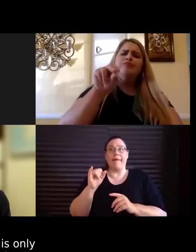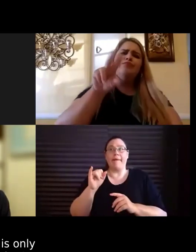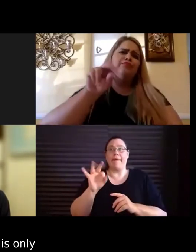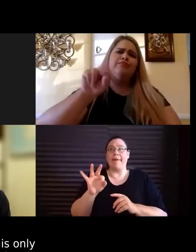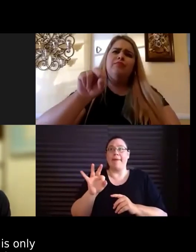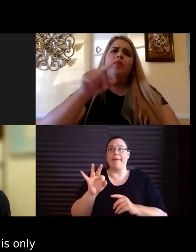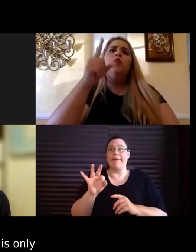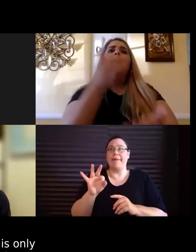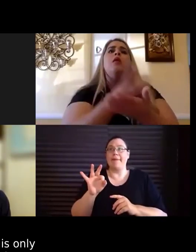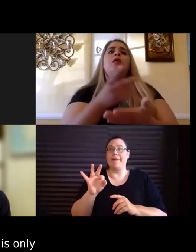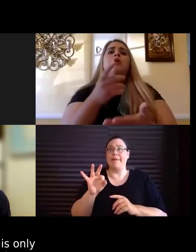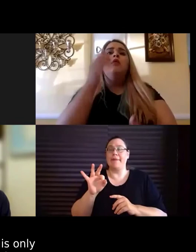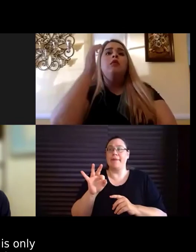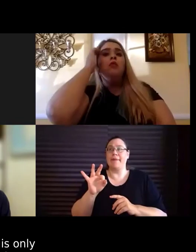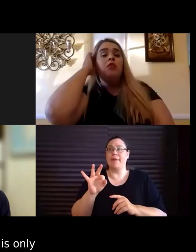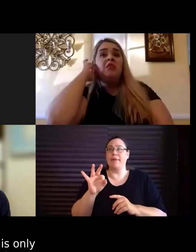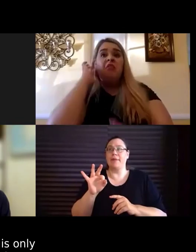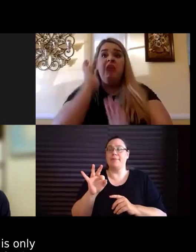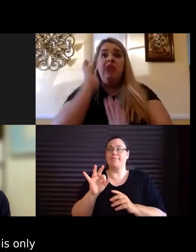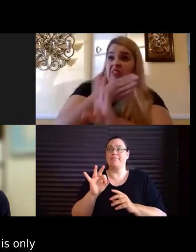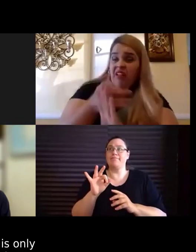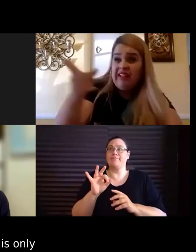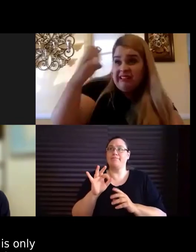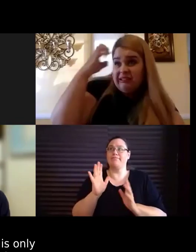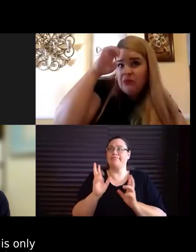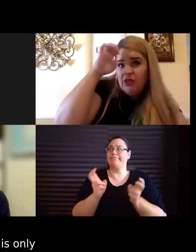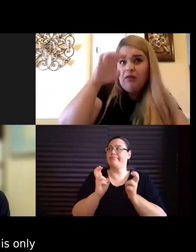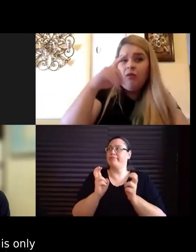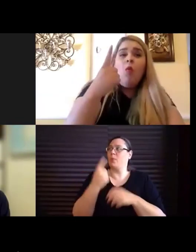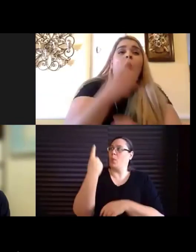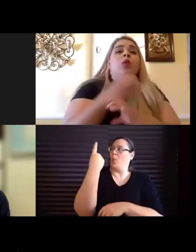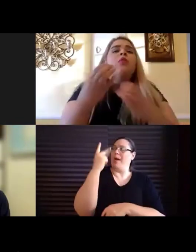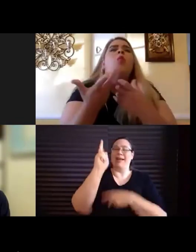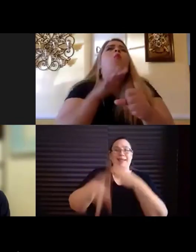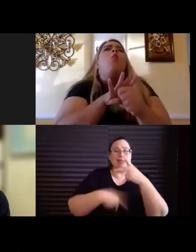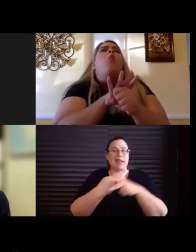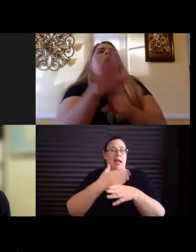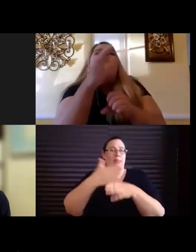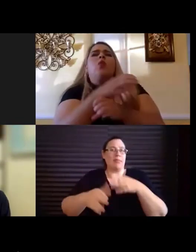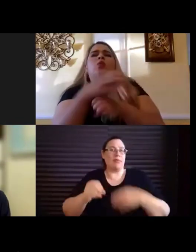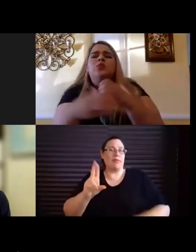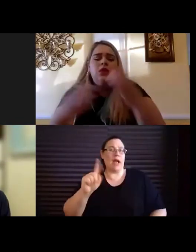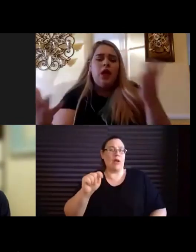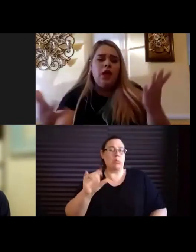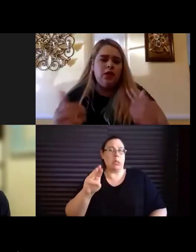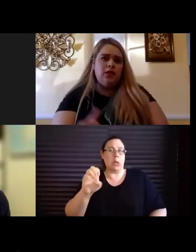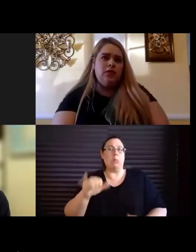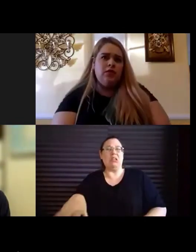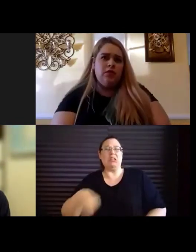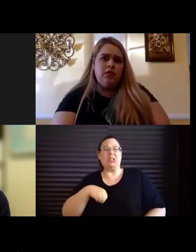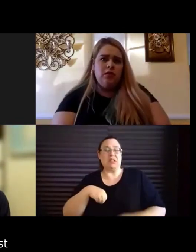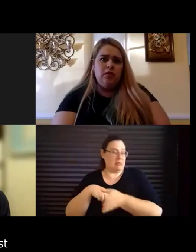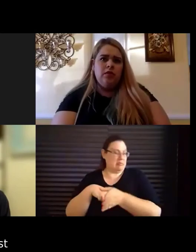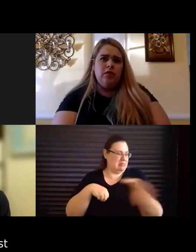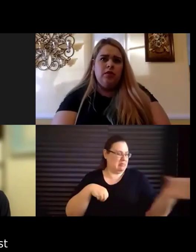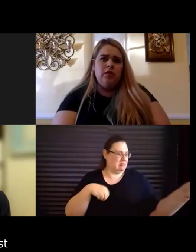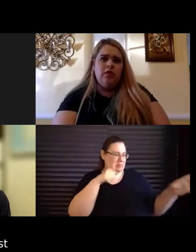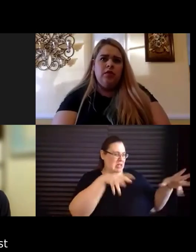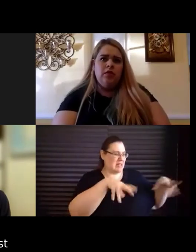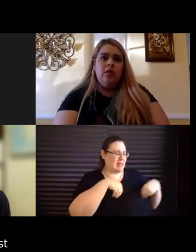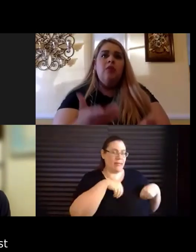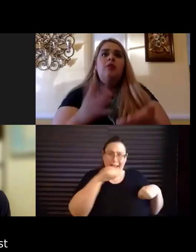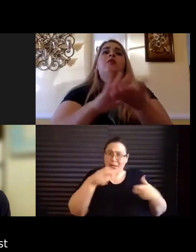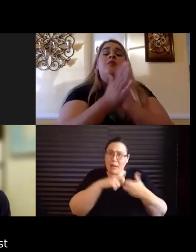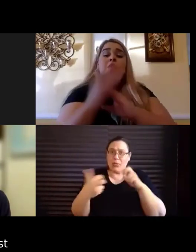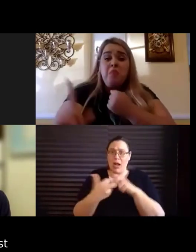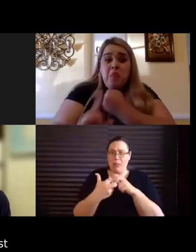only one, one type of outcome that's acceptable is problematic. You know, winning at